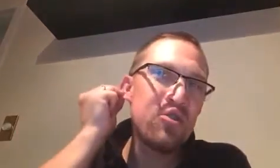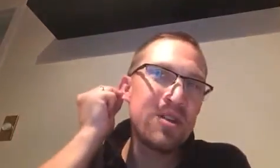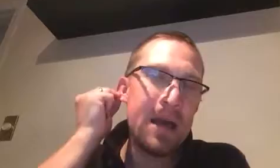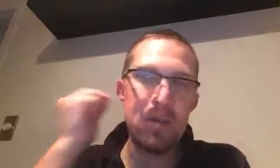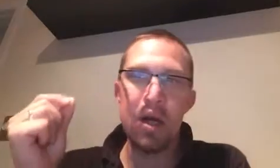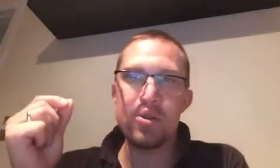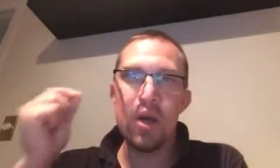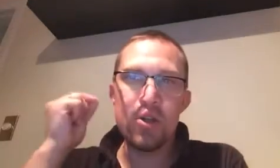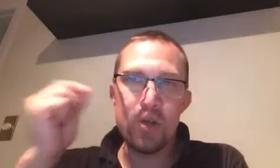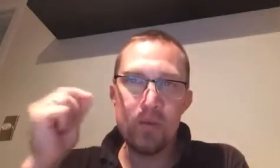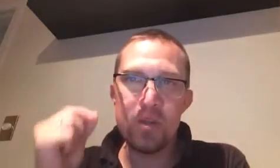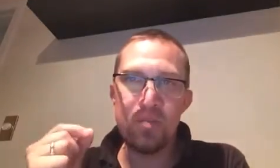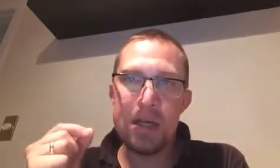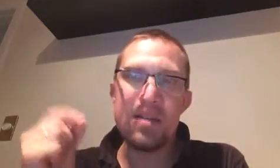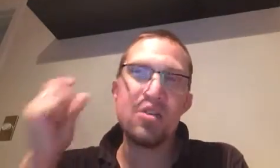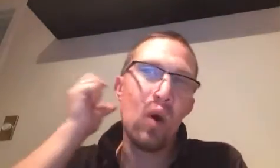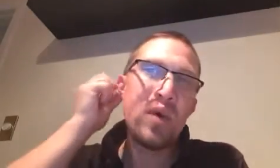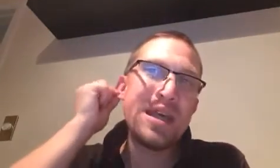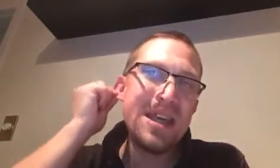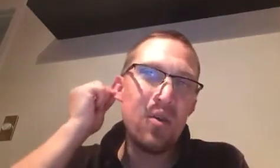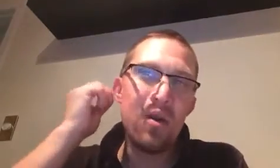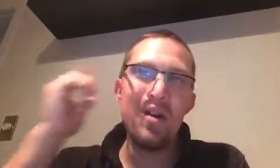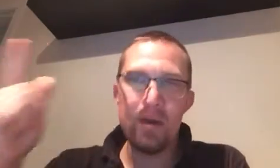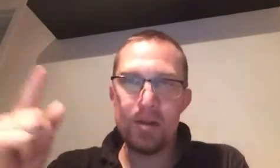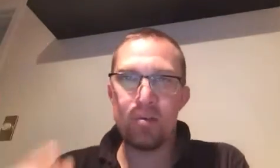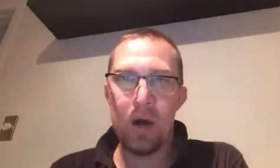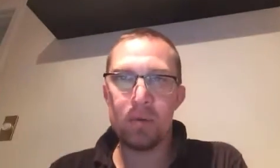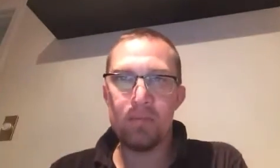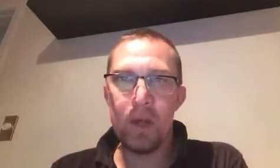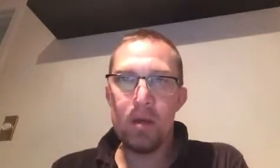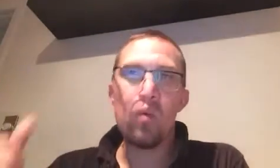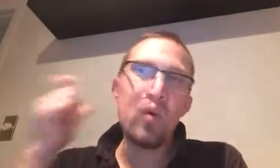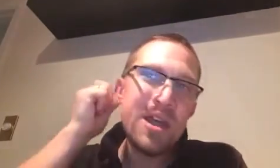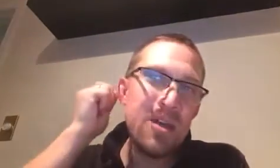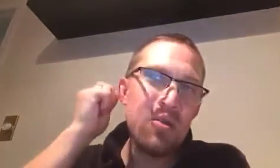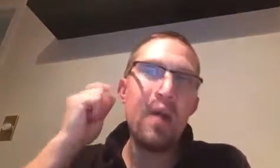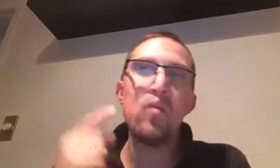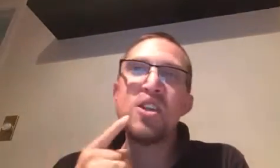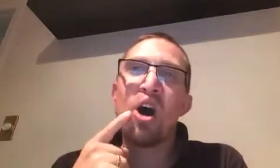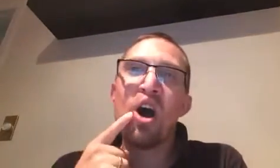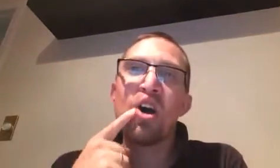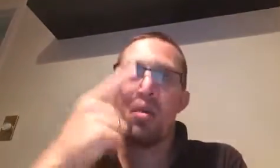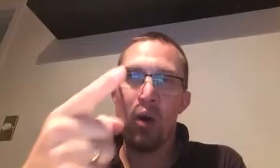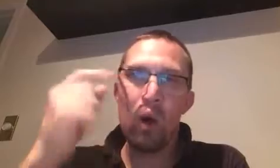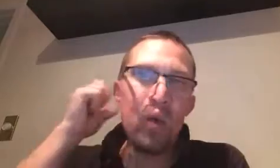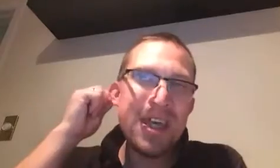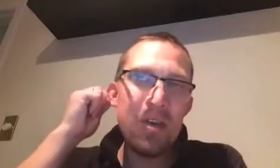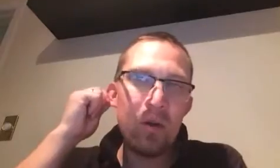irrigate, because generally speaking, it's what we hear that is the problem. What we hear, and then we talk about what we hear,